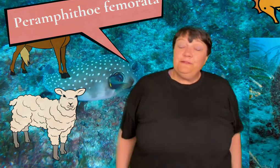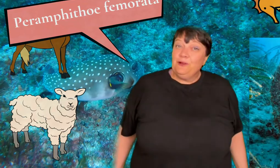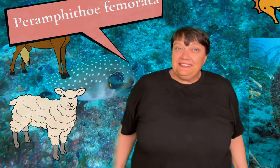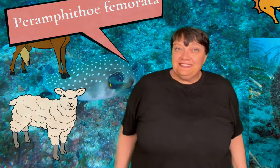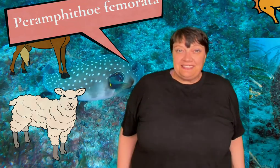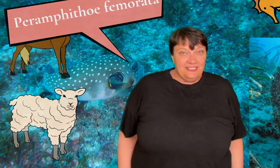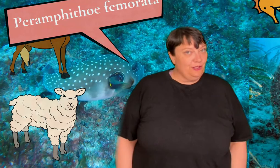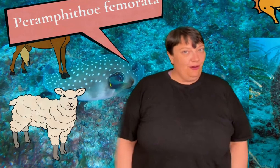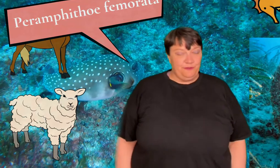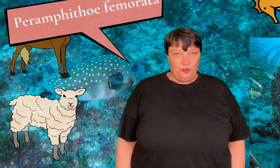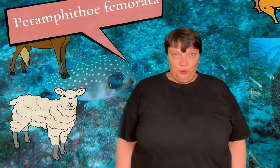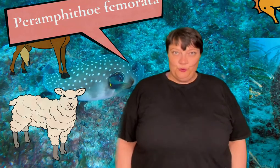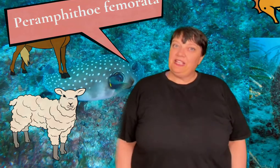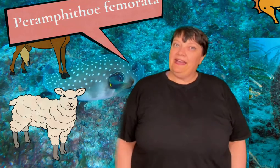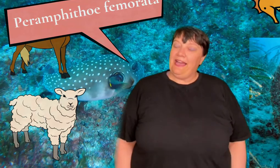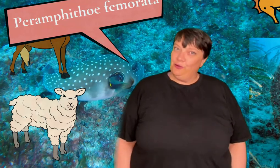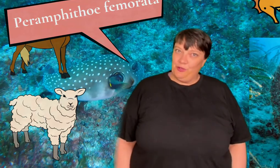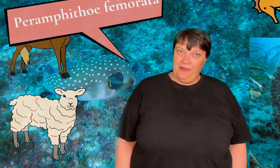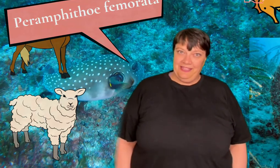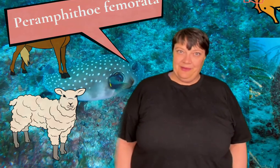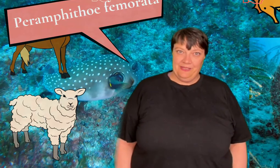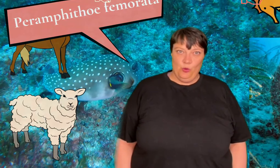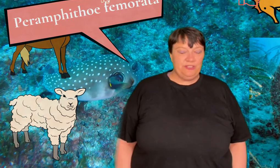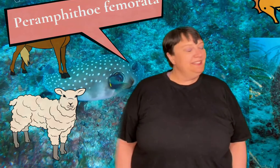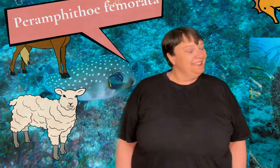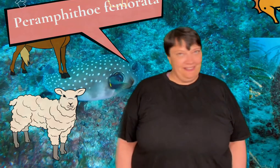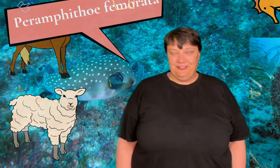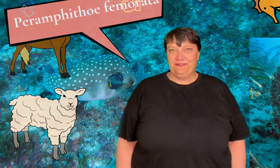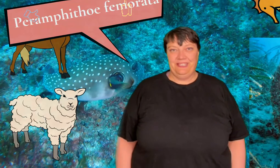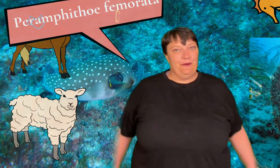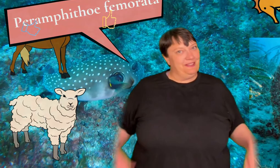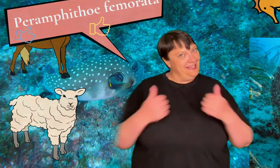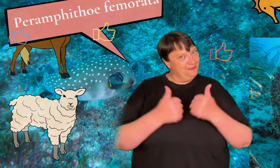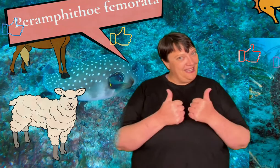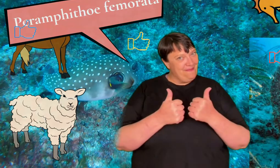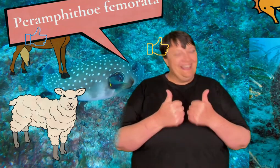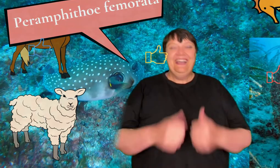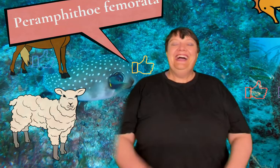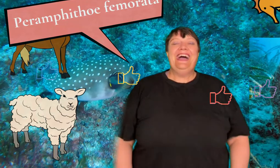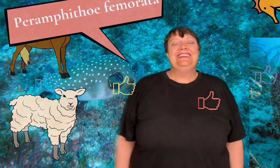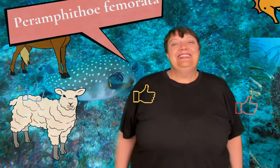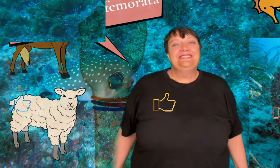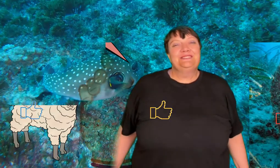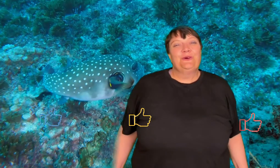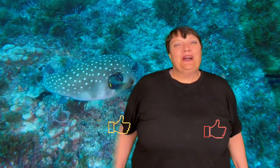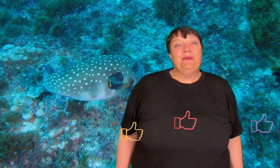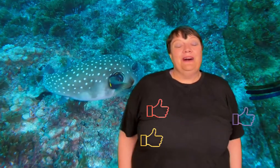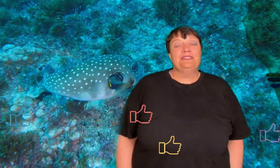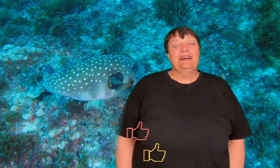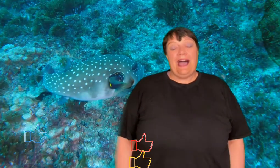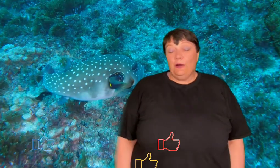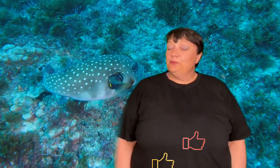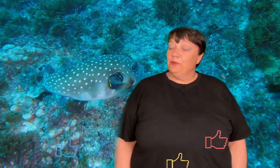If you like this discussion of tools and how you can make them underwater give this video a thumbs up and let's talk